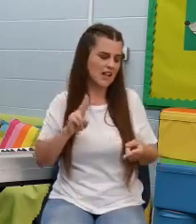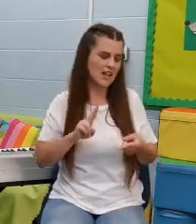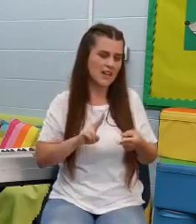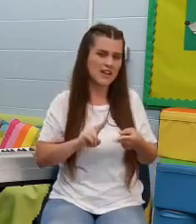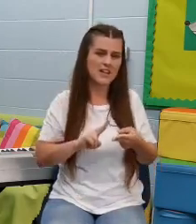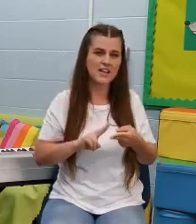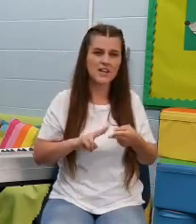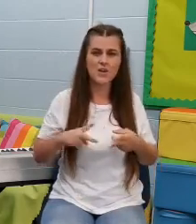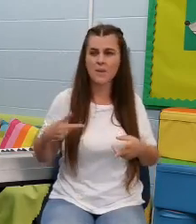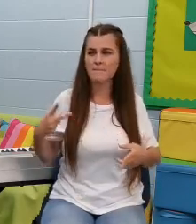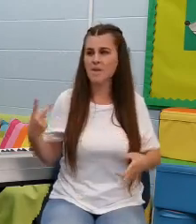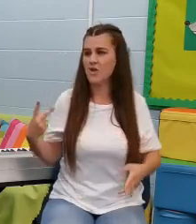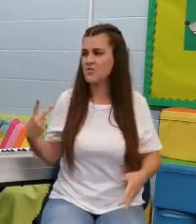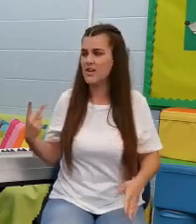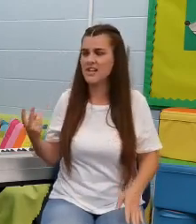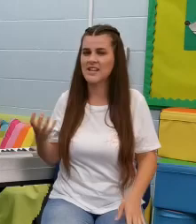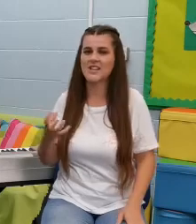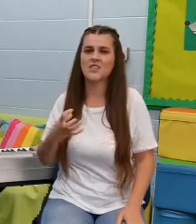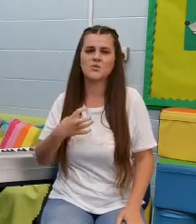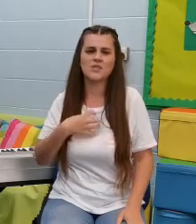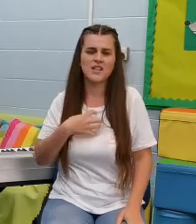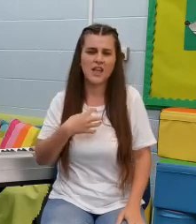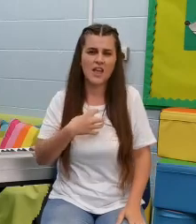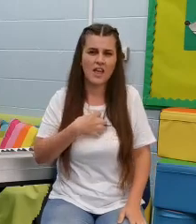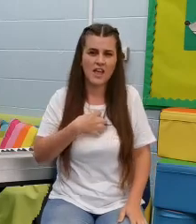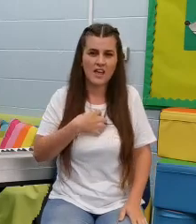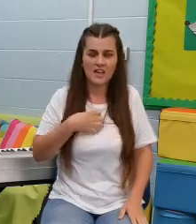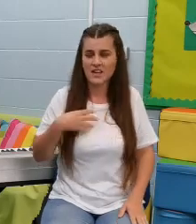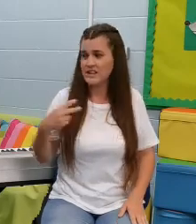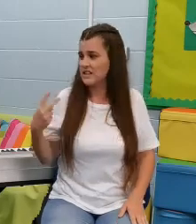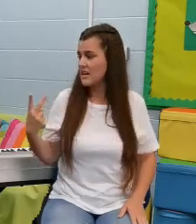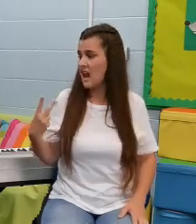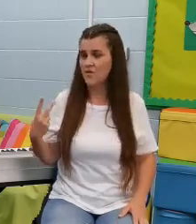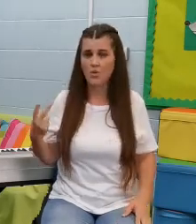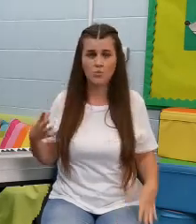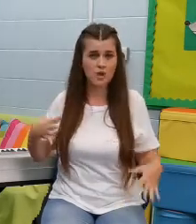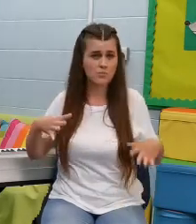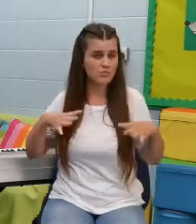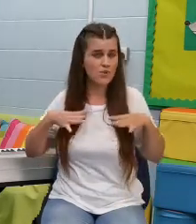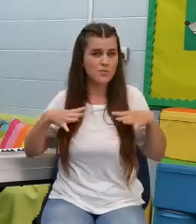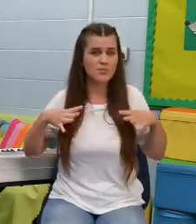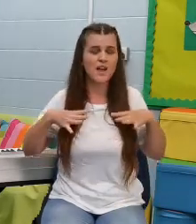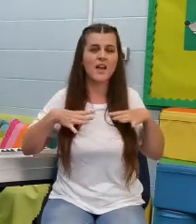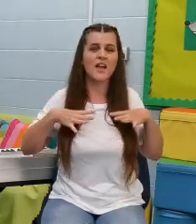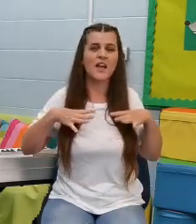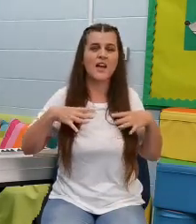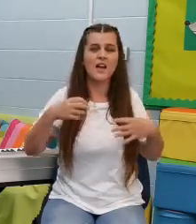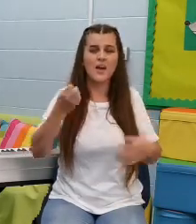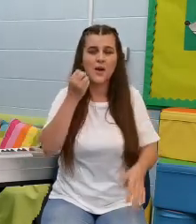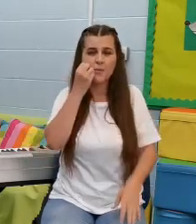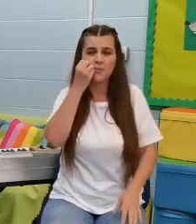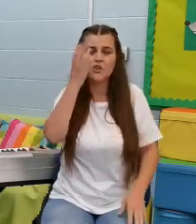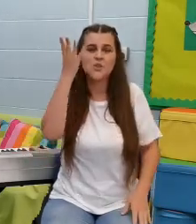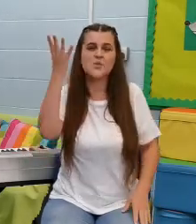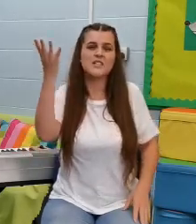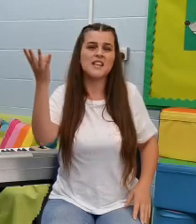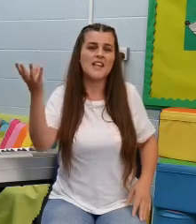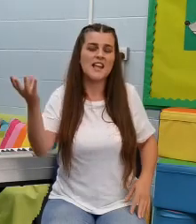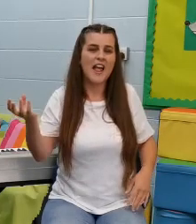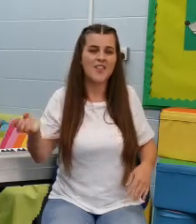least But a little scared, night one prepared Beauty and